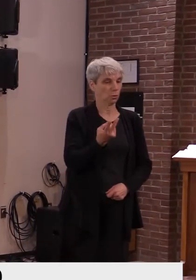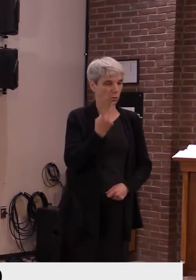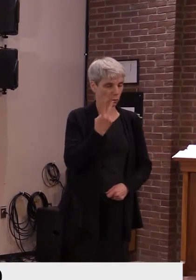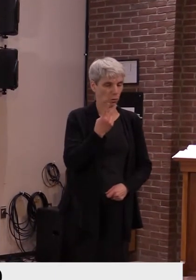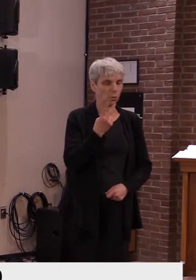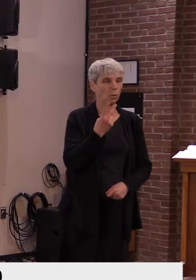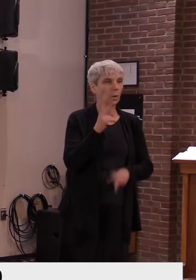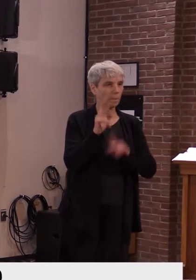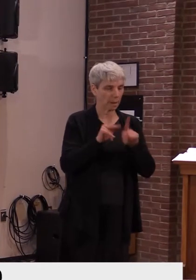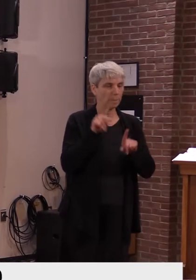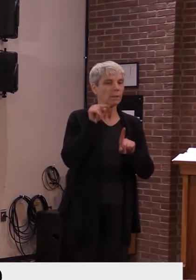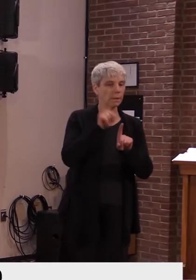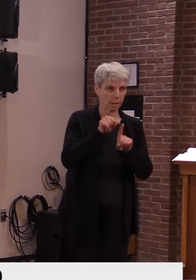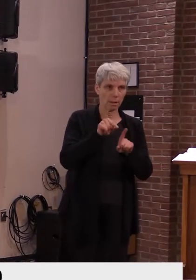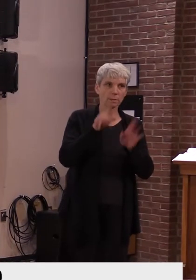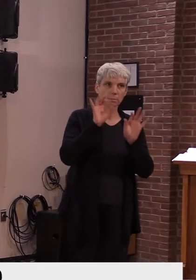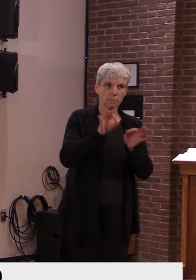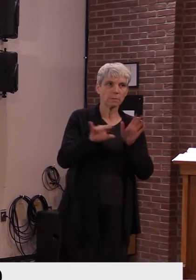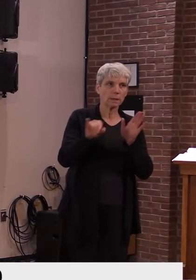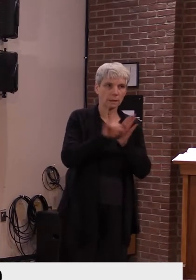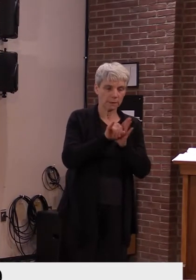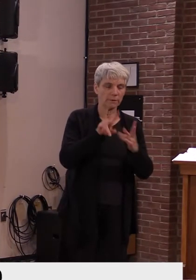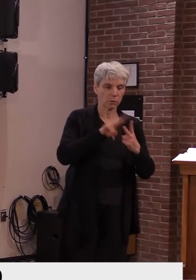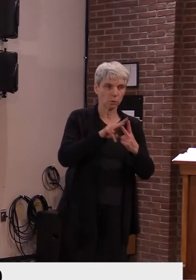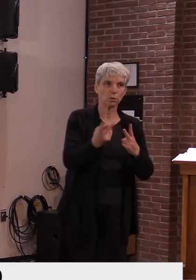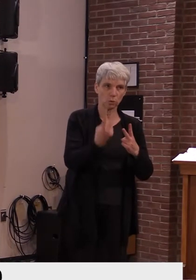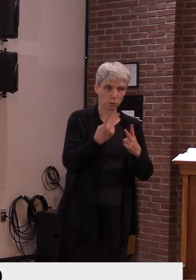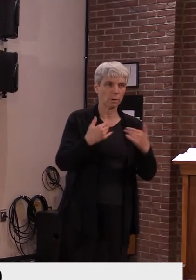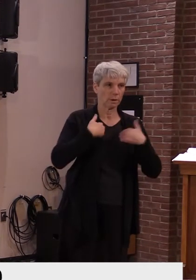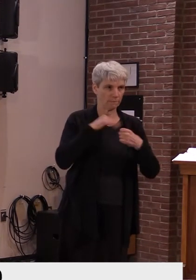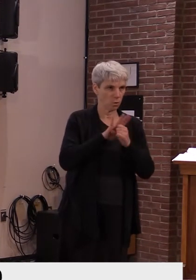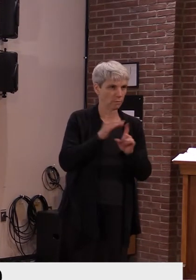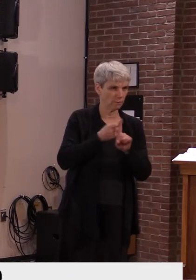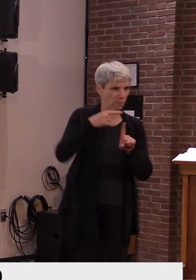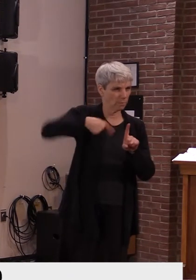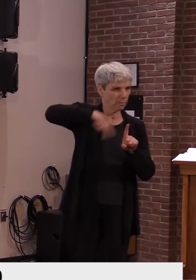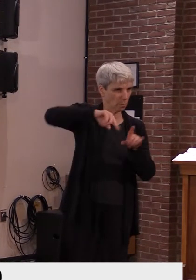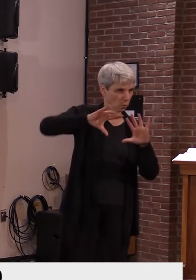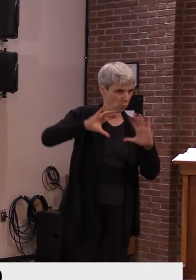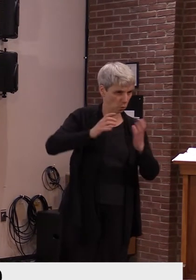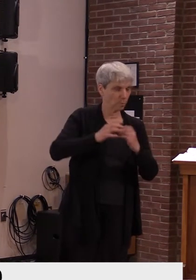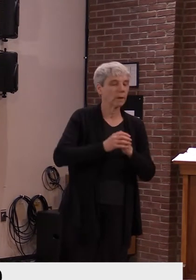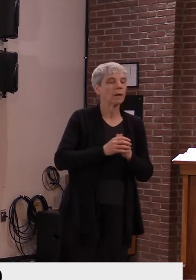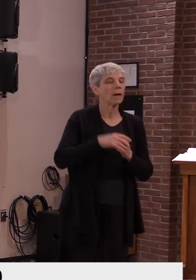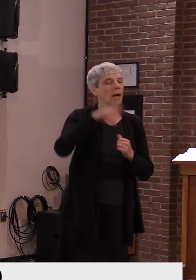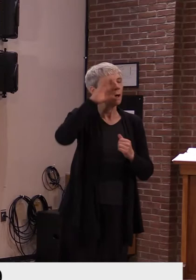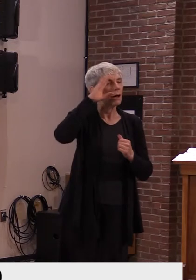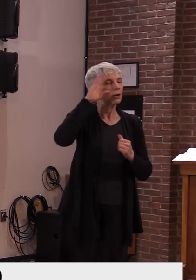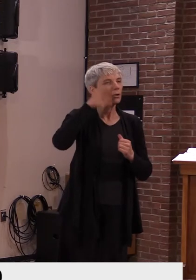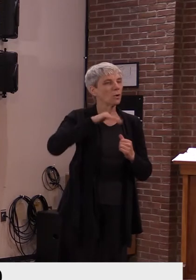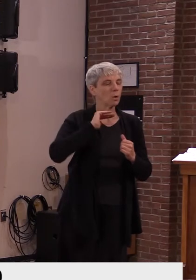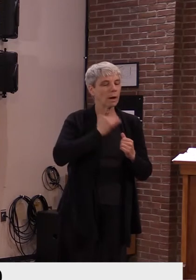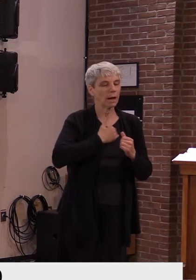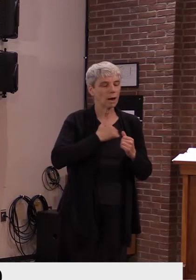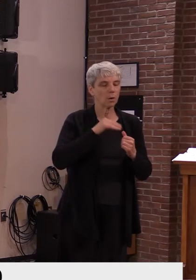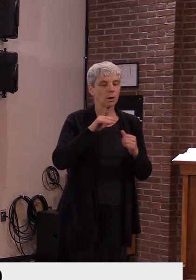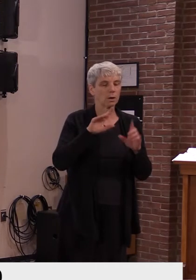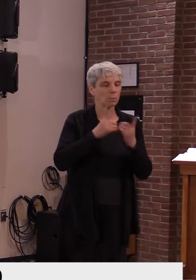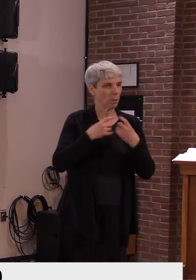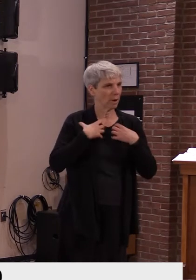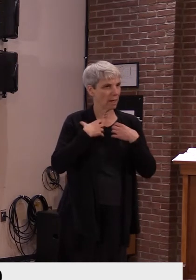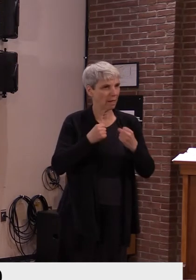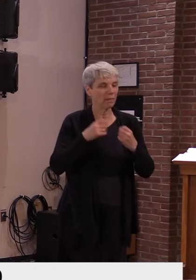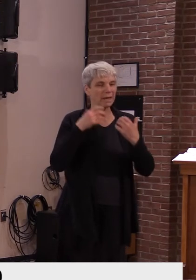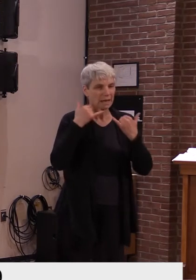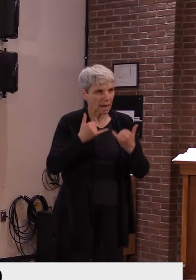on that. I know that contact tracing is, uh, is examining that case right now, but I don't have an